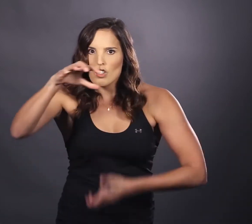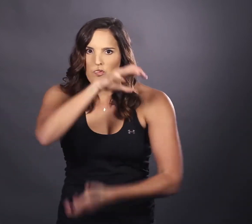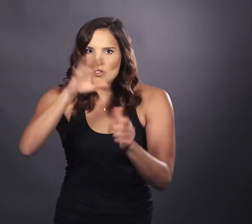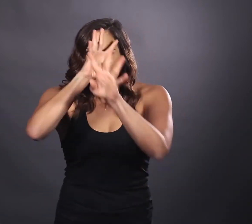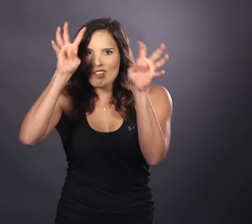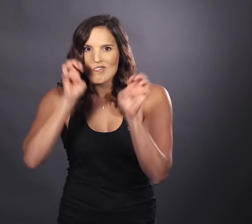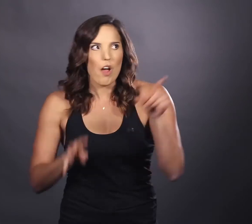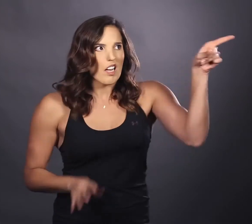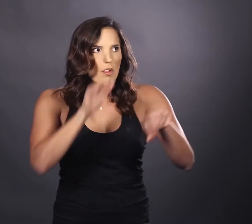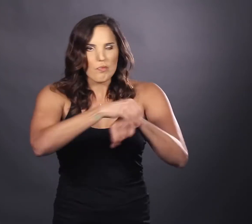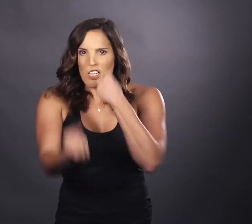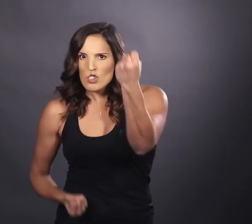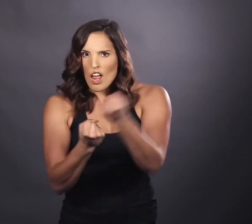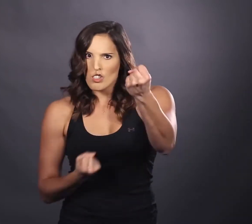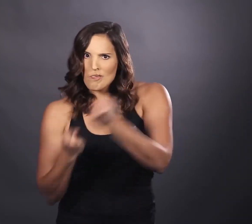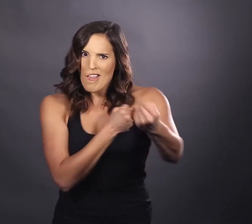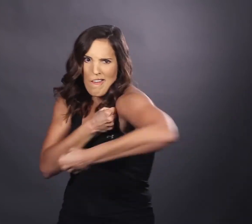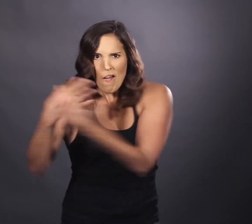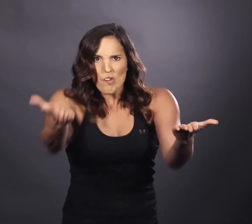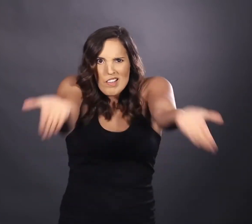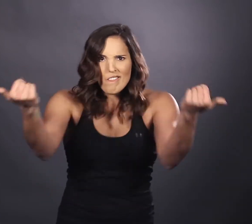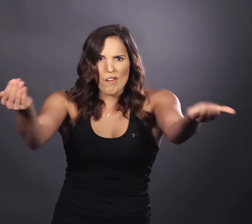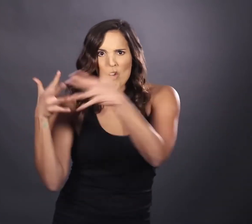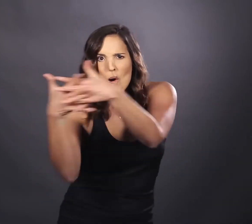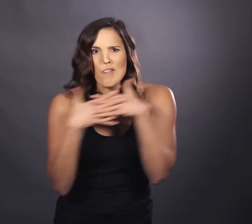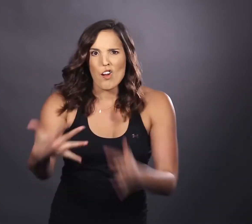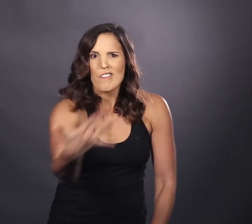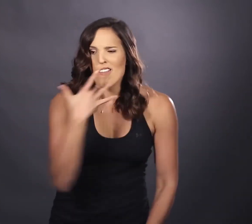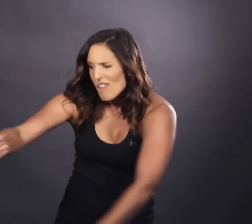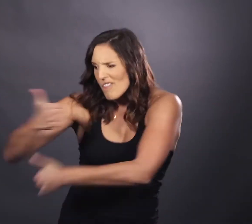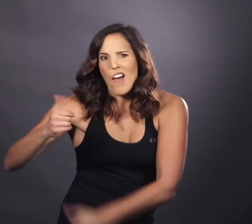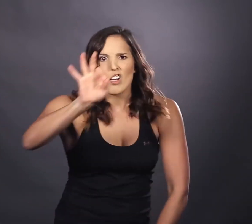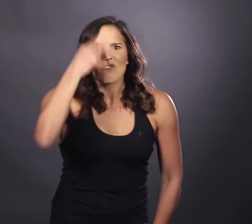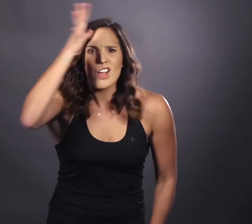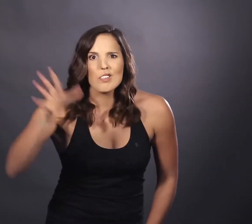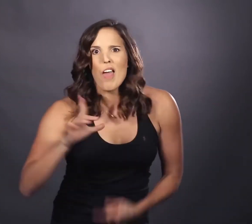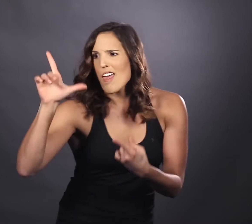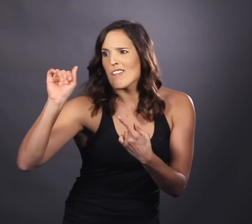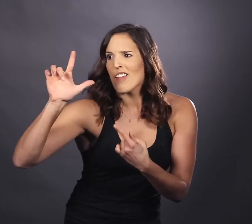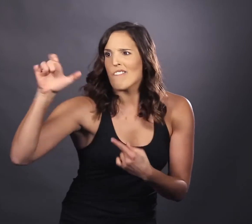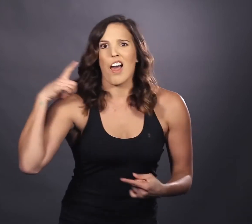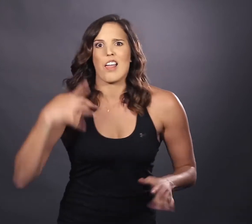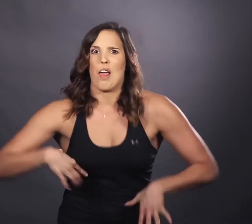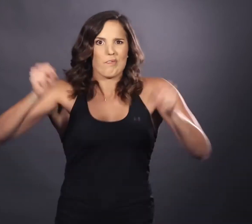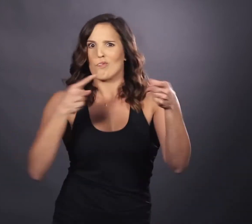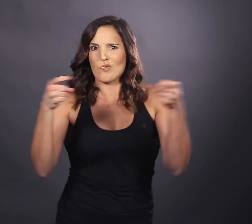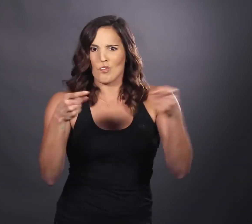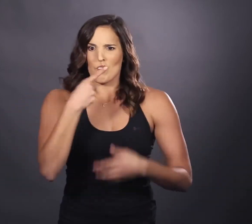confusing, confounding the British henchmen Everyone give it up for America's favorite fighting Frenchmen I'm taking this horse,